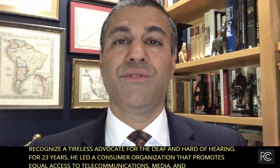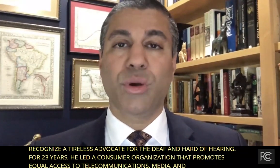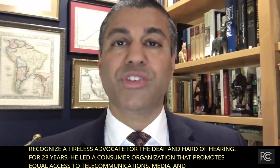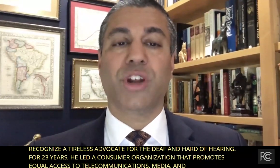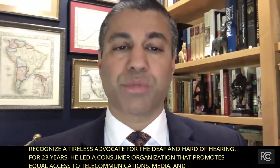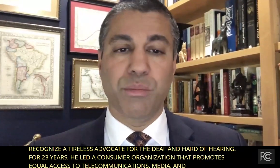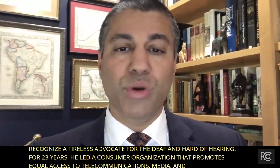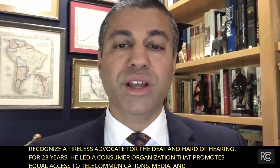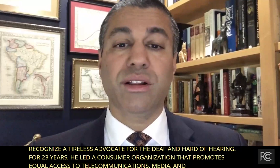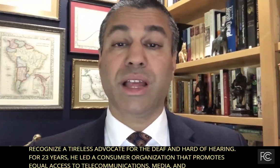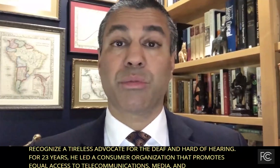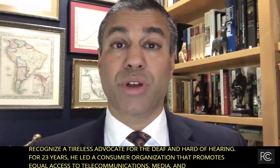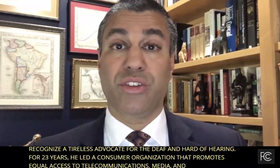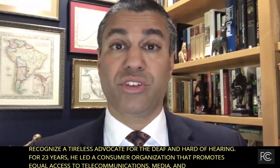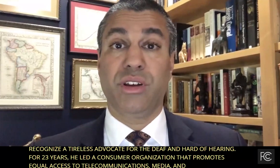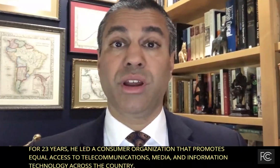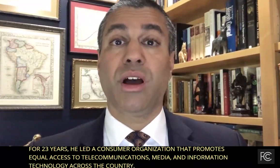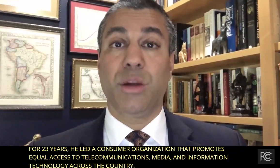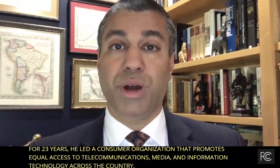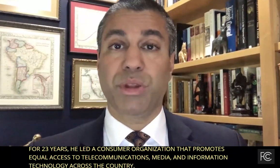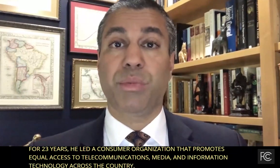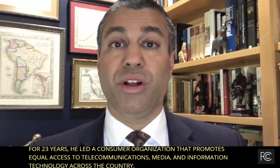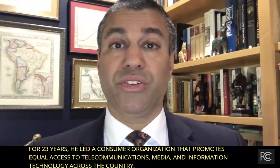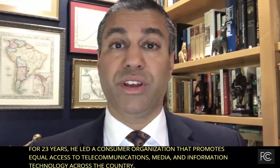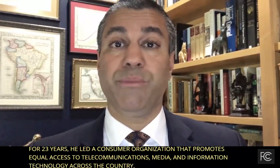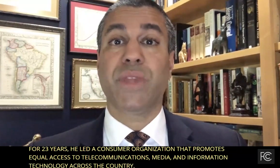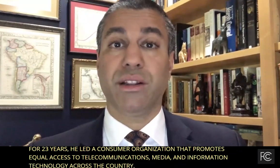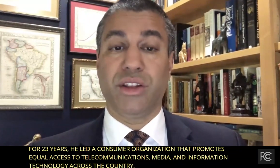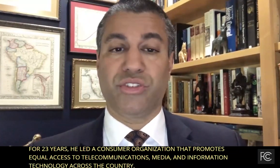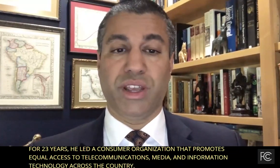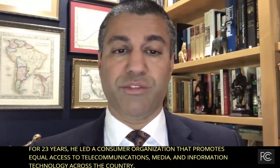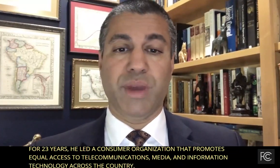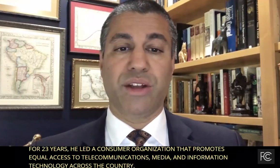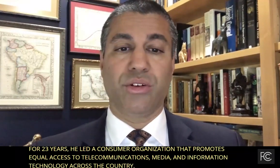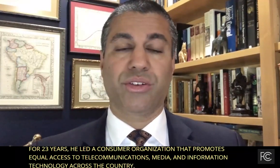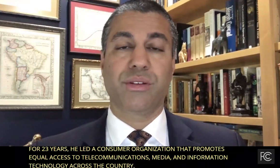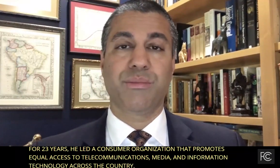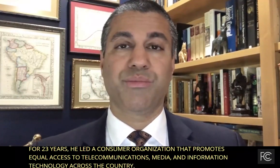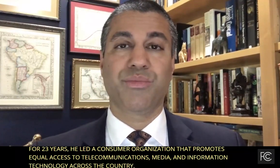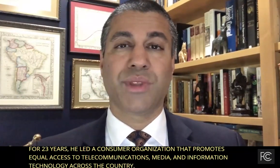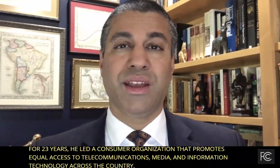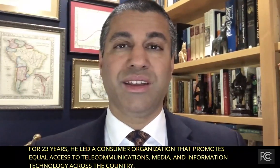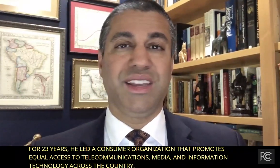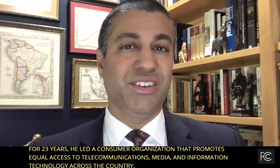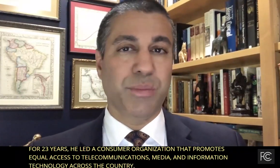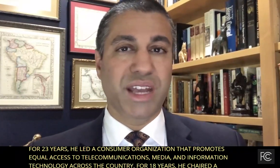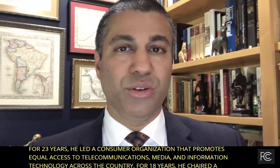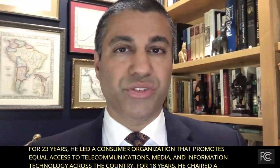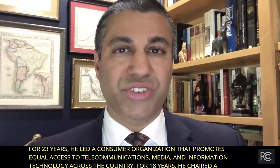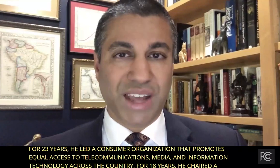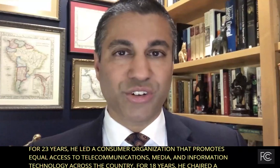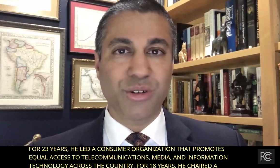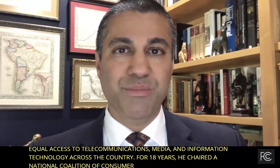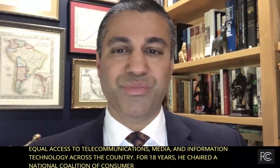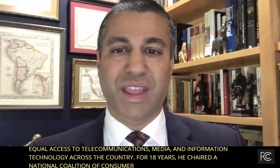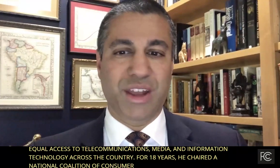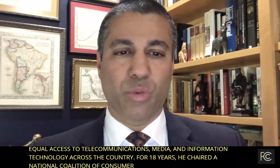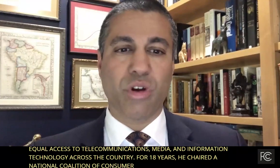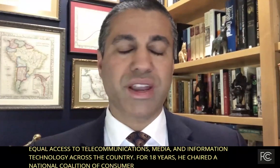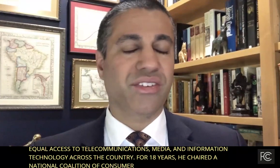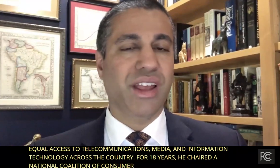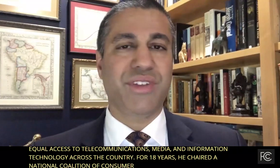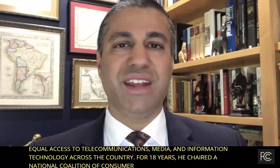focused on promoting collaboration on public policy and legislative matters. He is a man whose stature